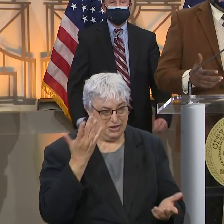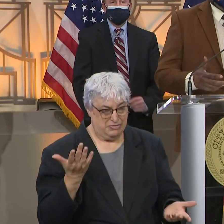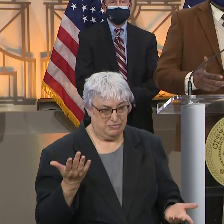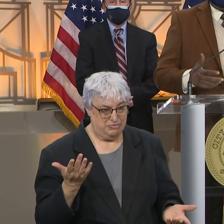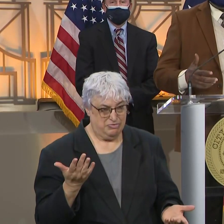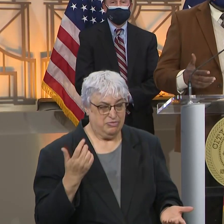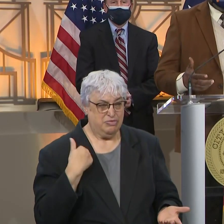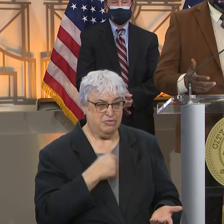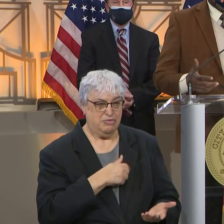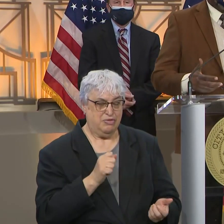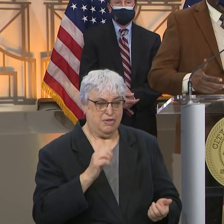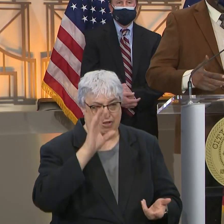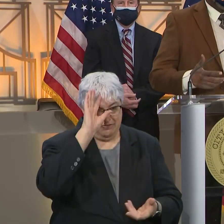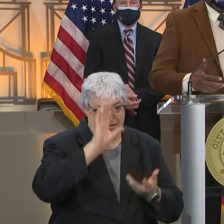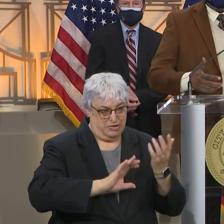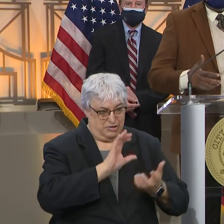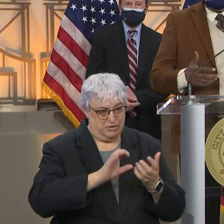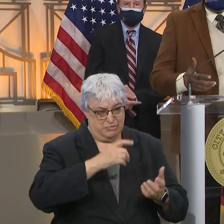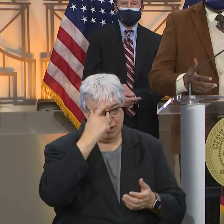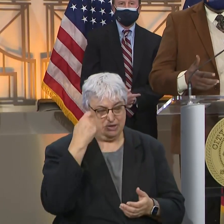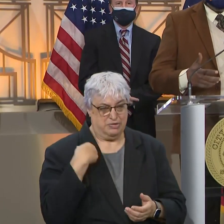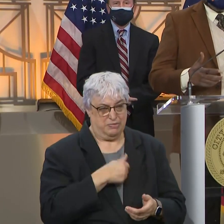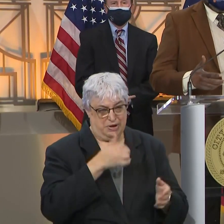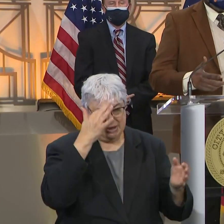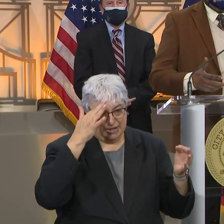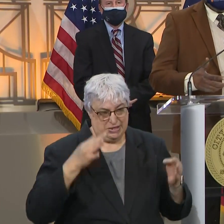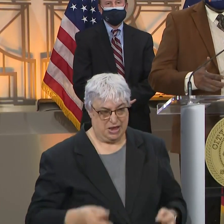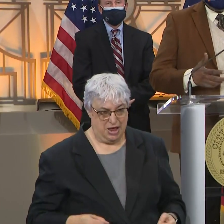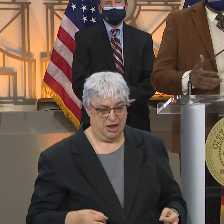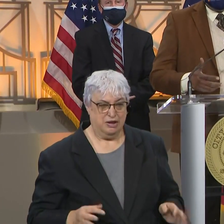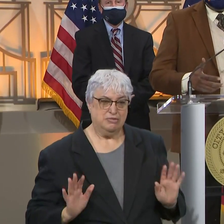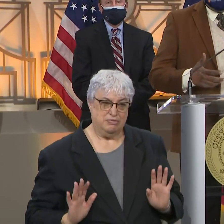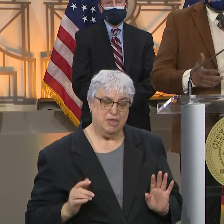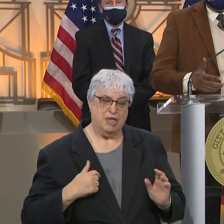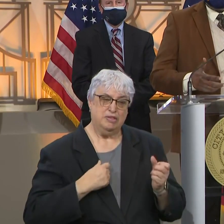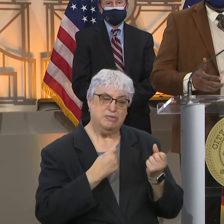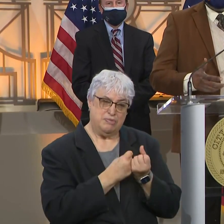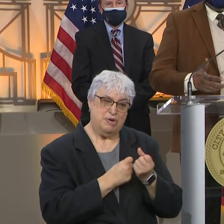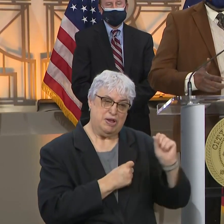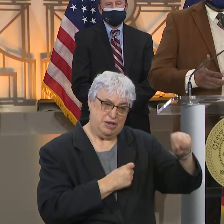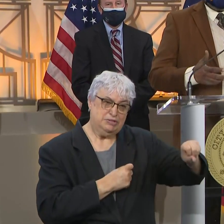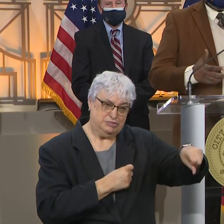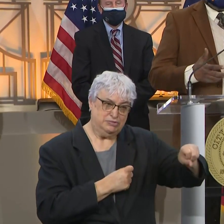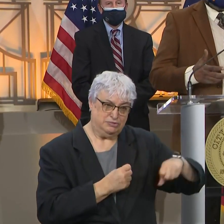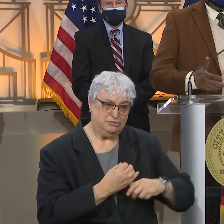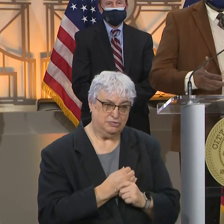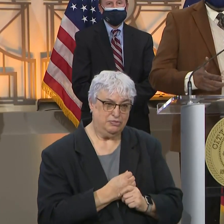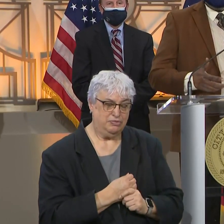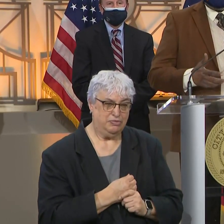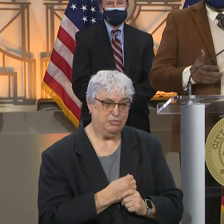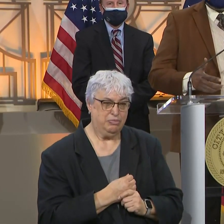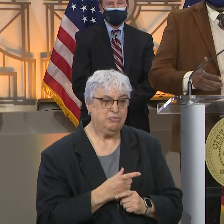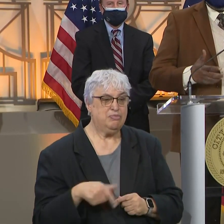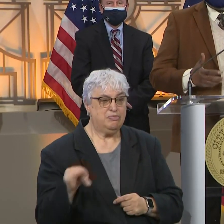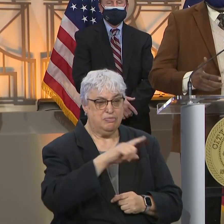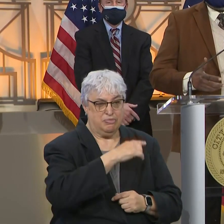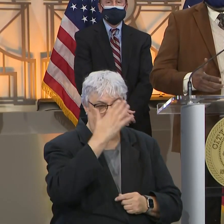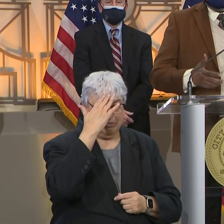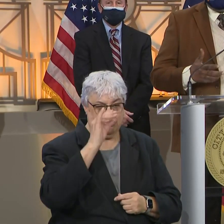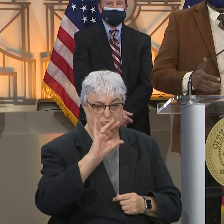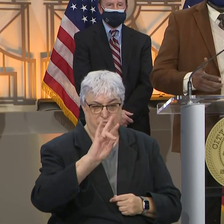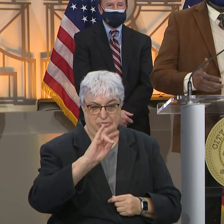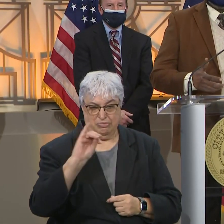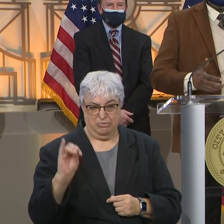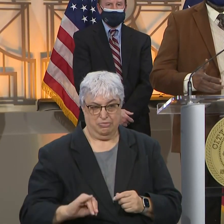embrace some of the confusion because we made the decision, although I support it, because if you know that 70%